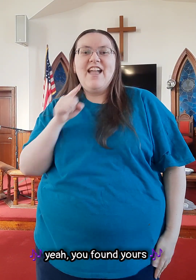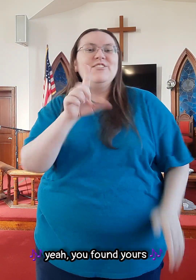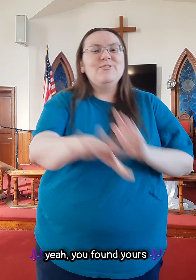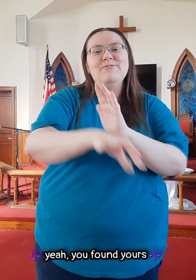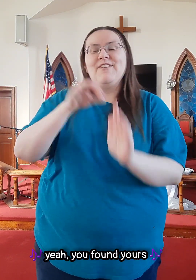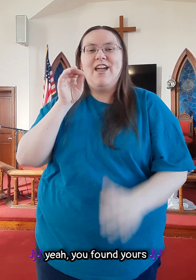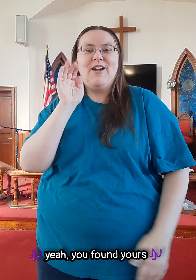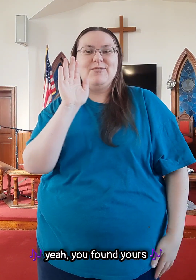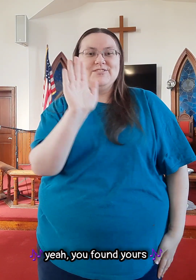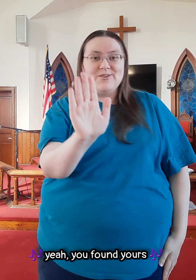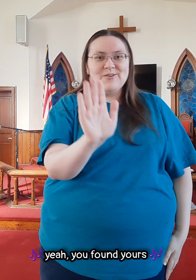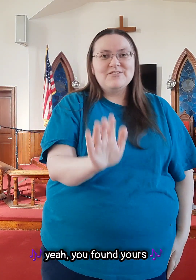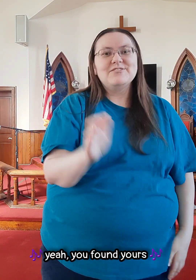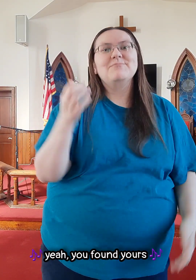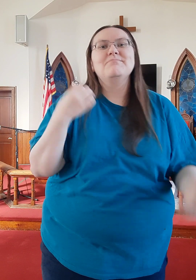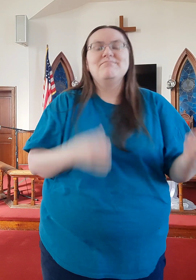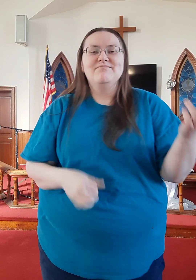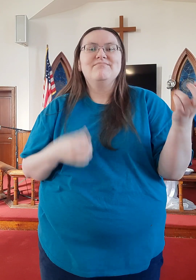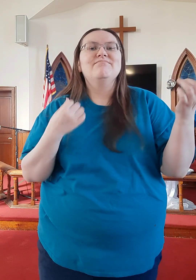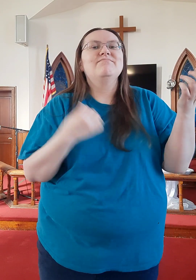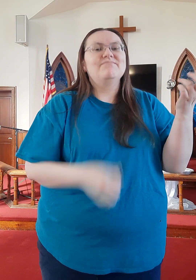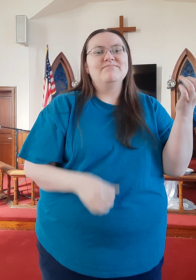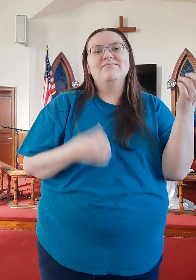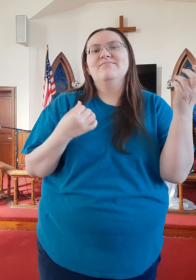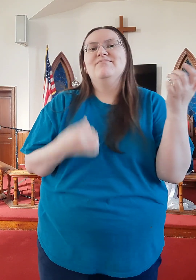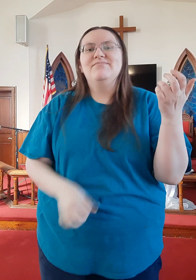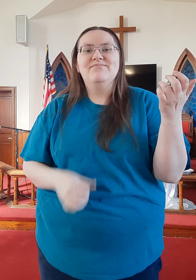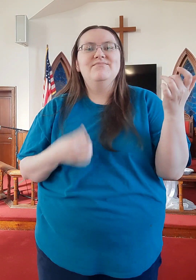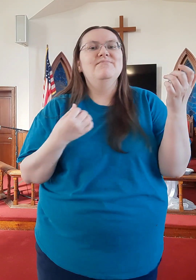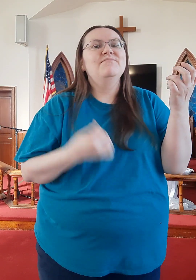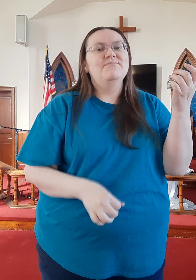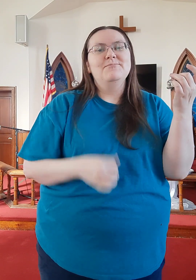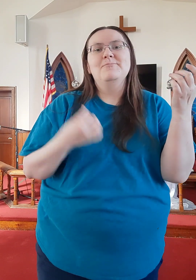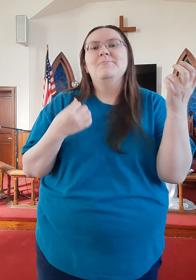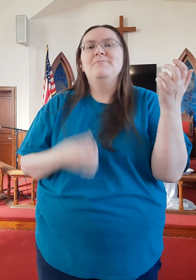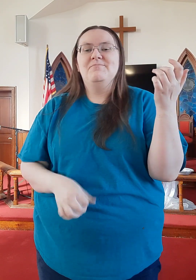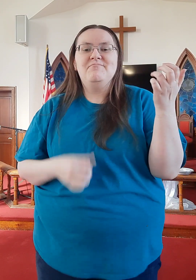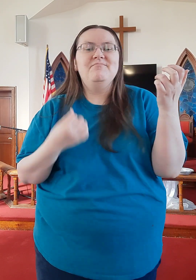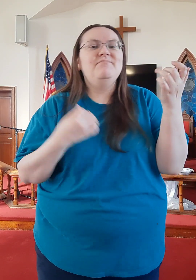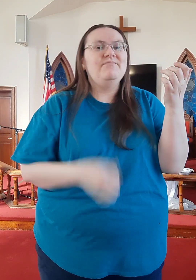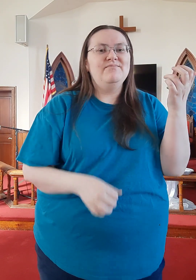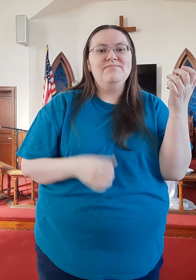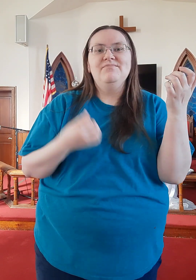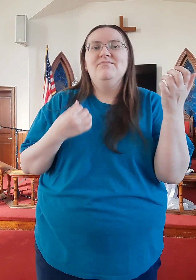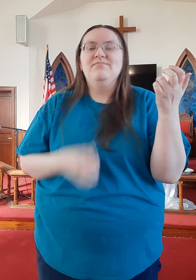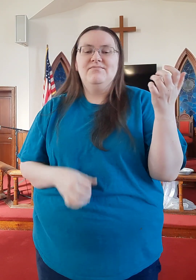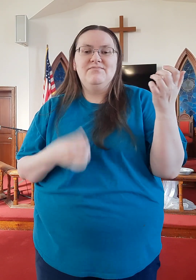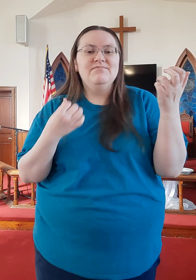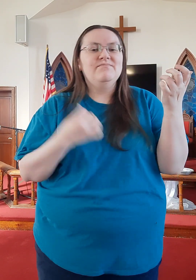Now Don't think about it Lou